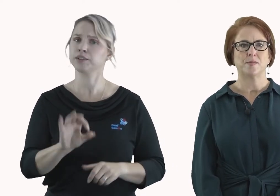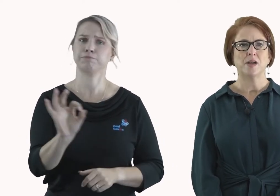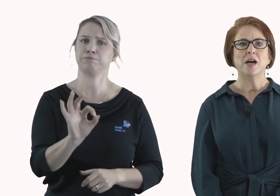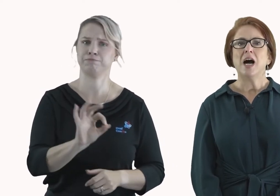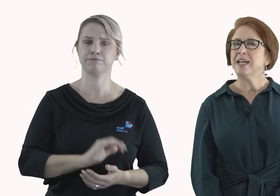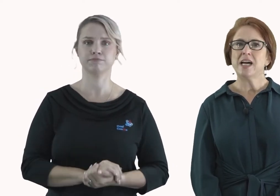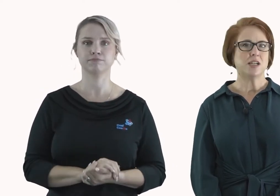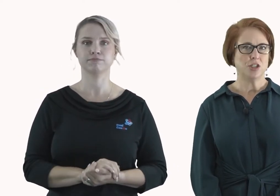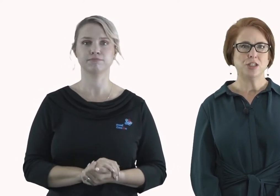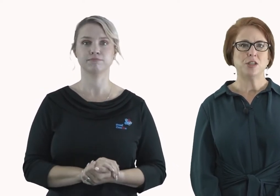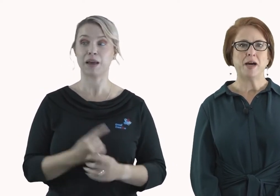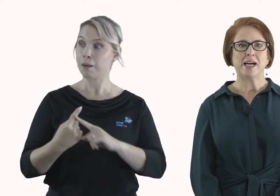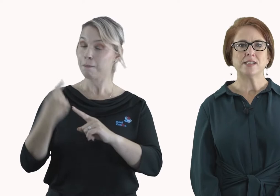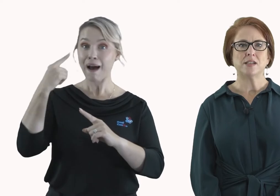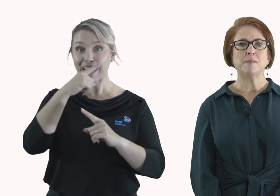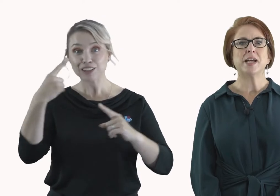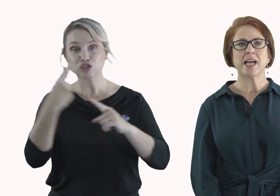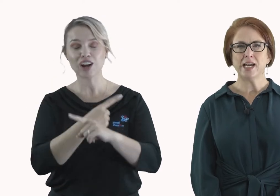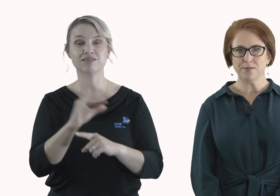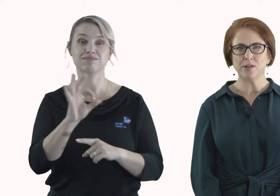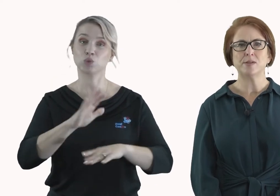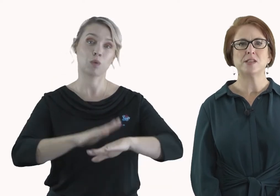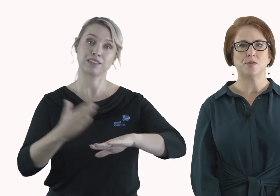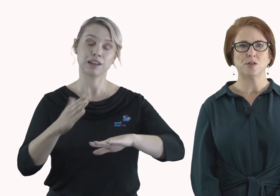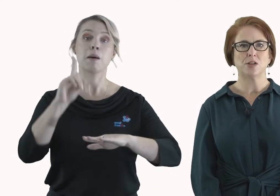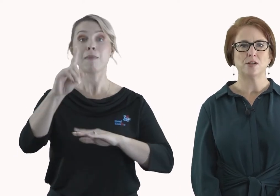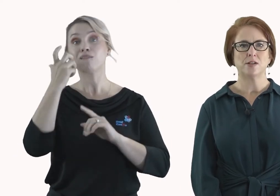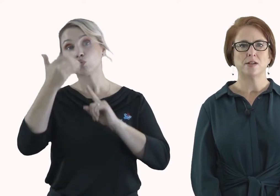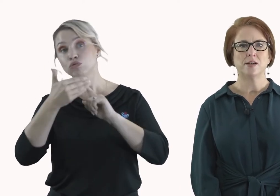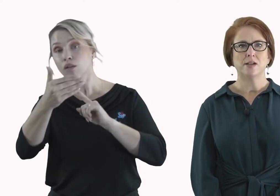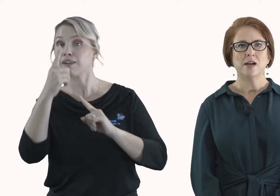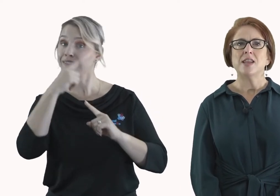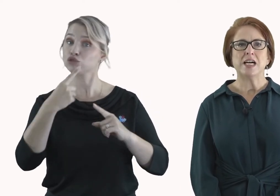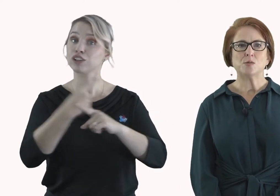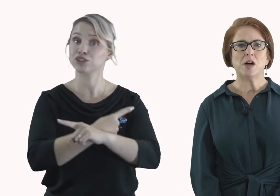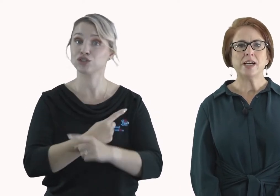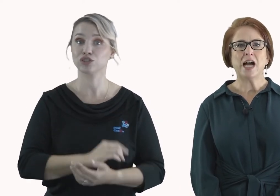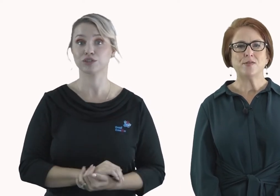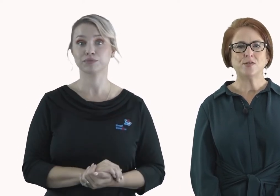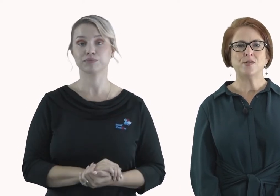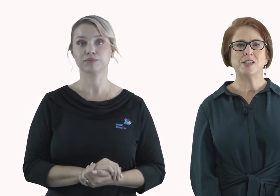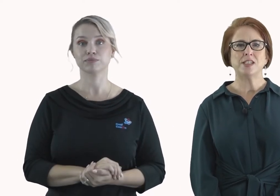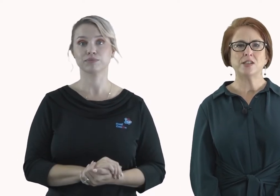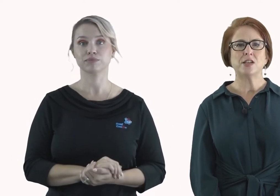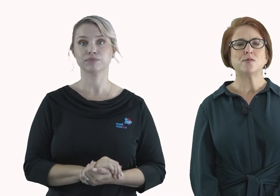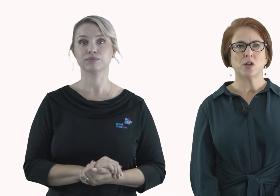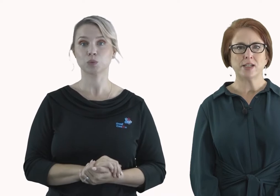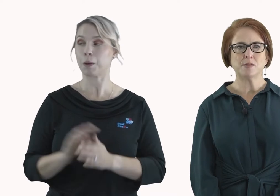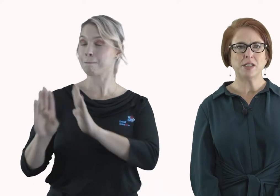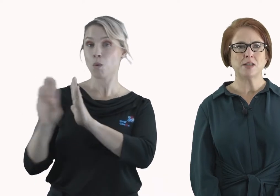I cannot change the past, but I can influence the future. That's why after 15 years of trying to meet the